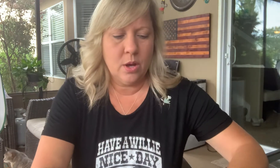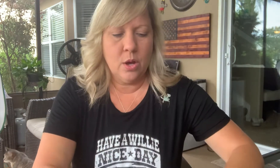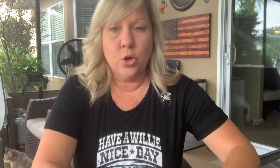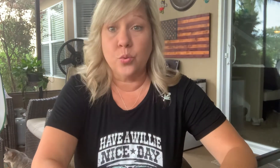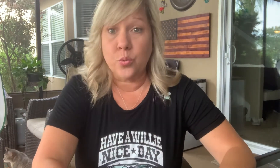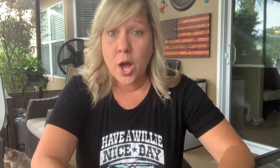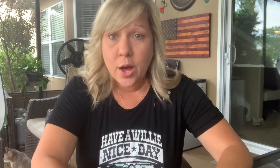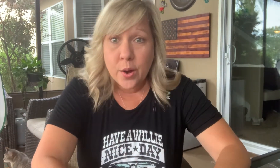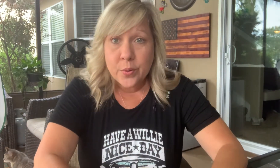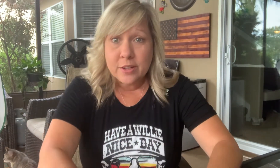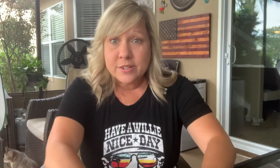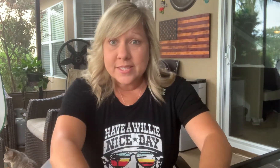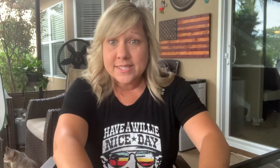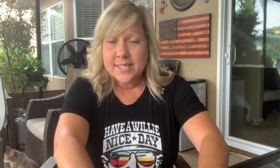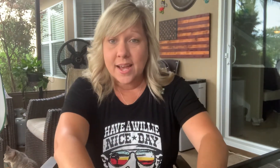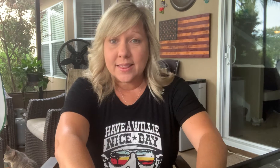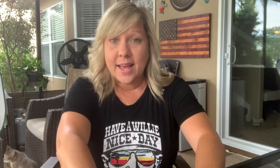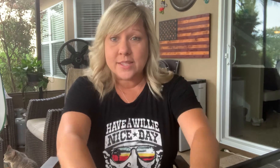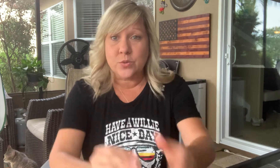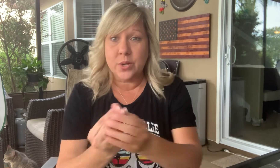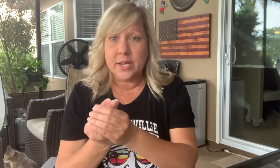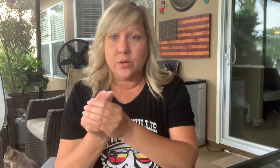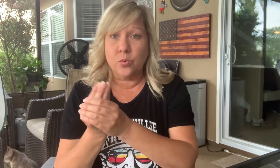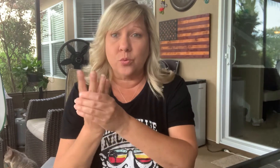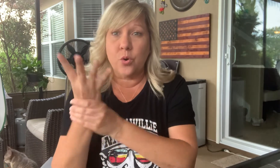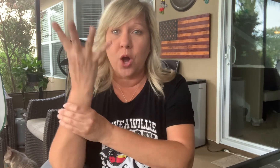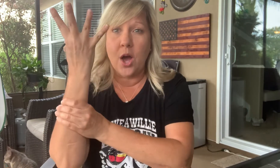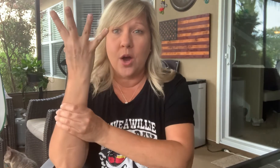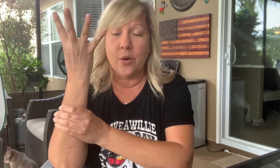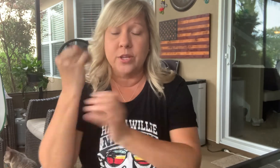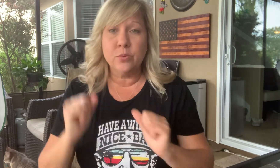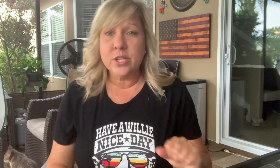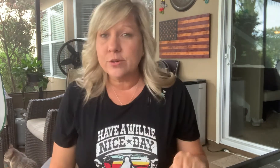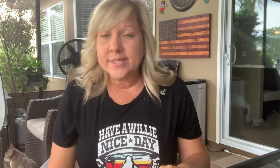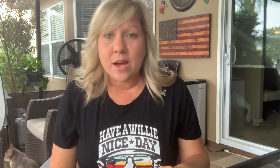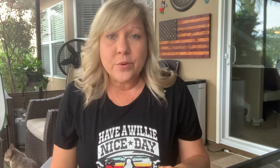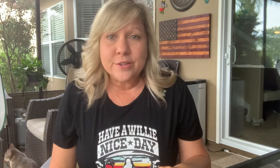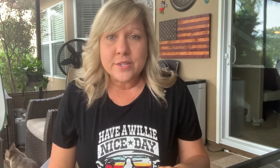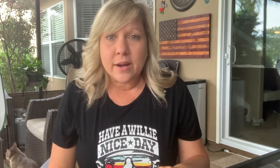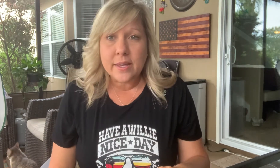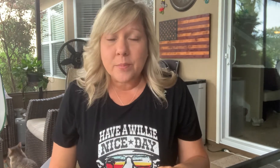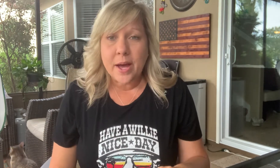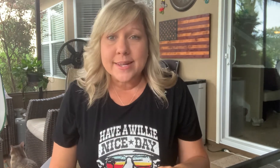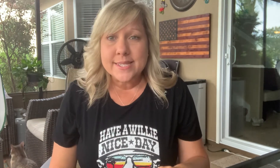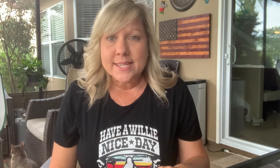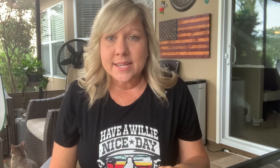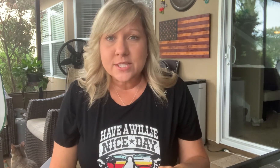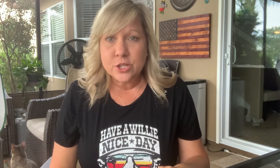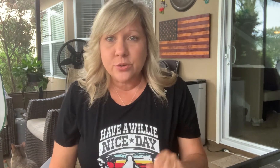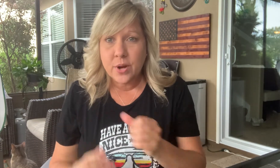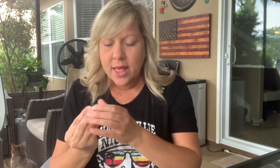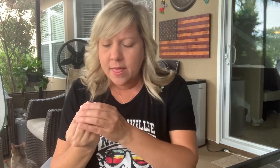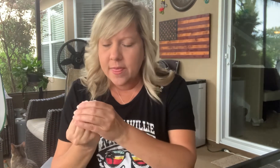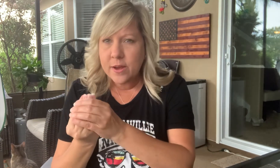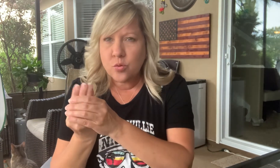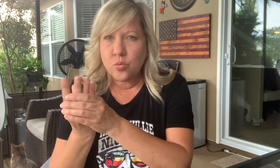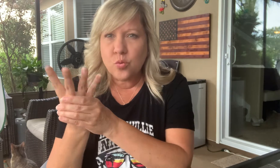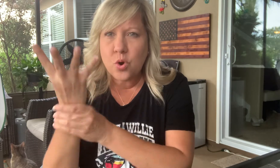Grow. We learned this sign last week. Grow. And you would use that when you're talking about insects too. They grow.